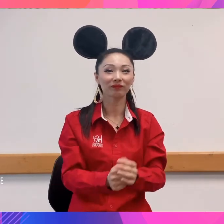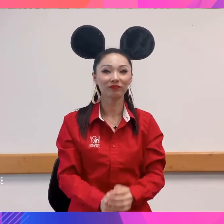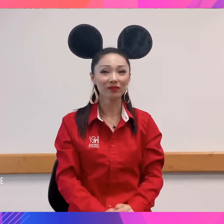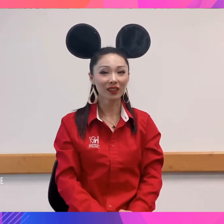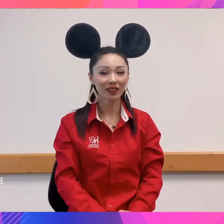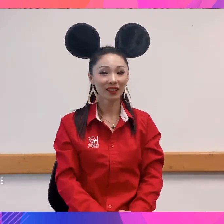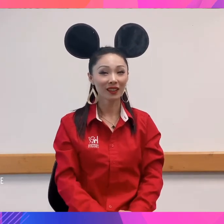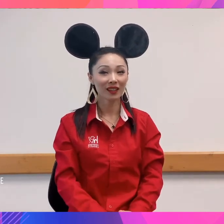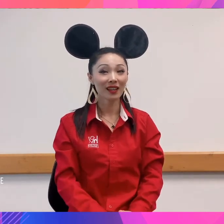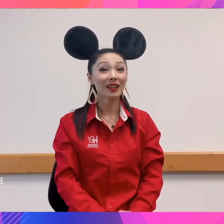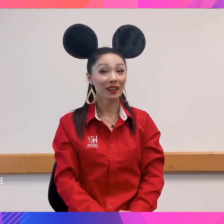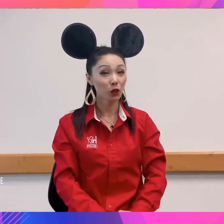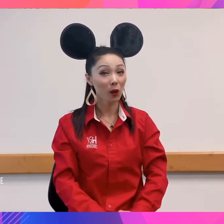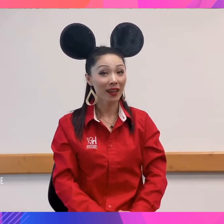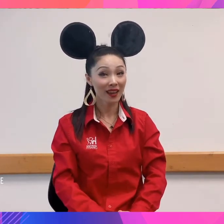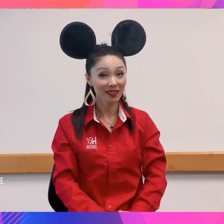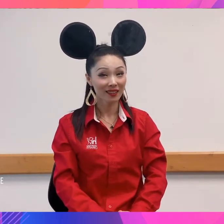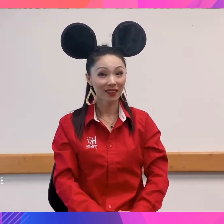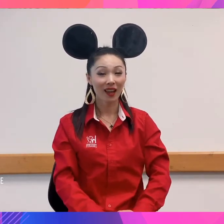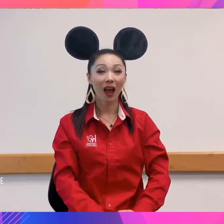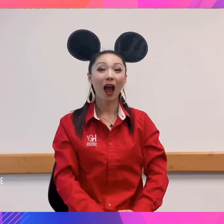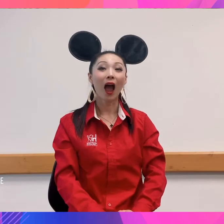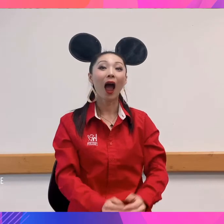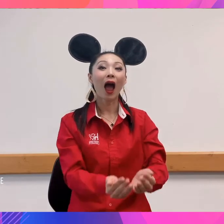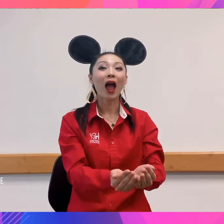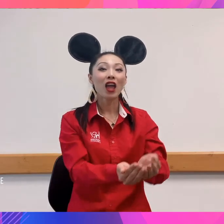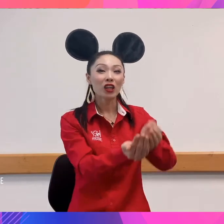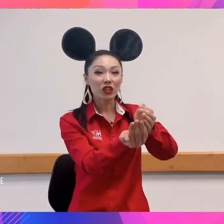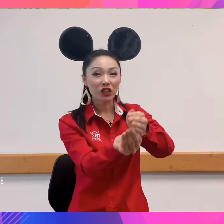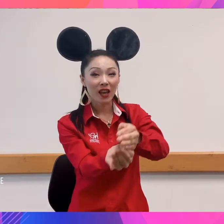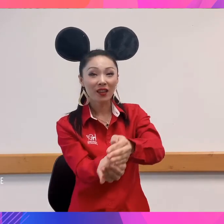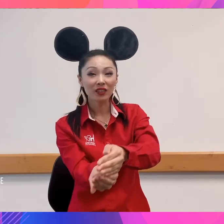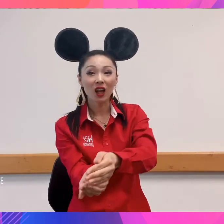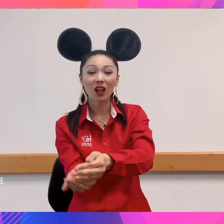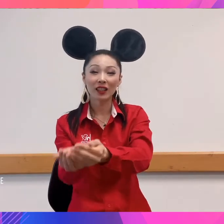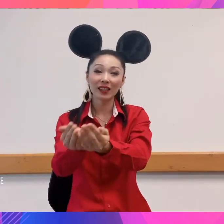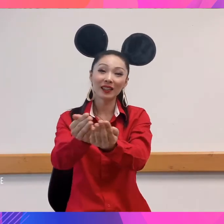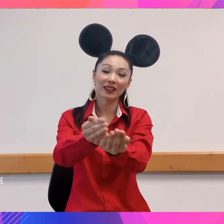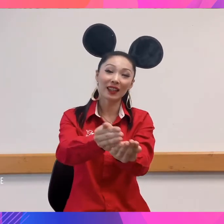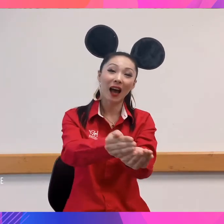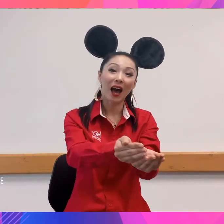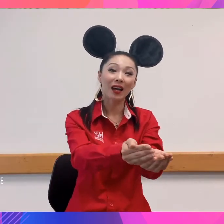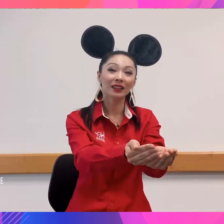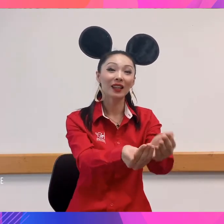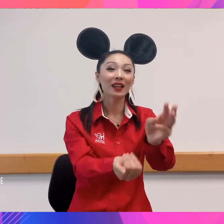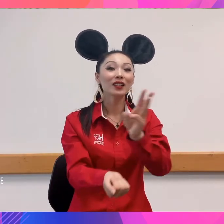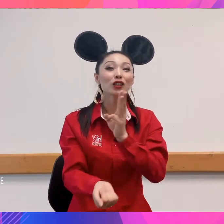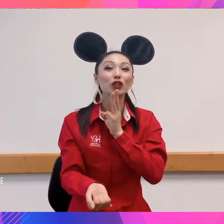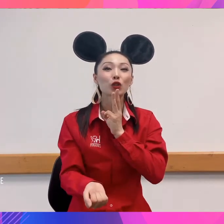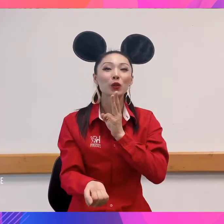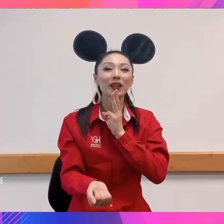Let's try it. Gently down the stream.